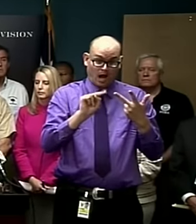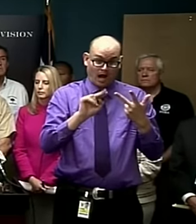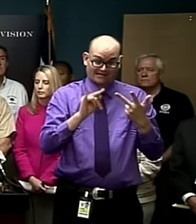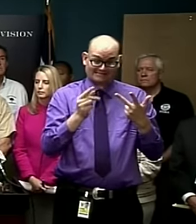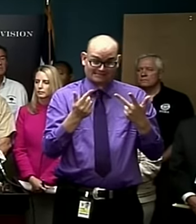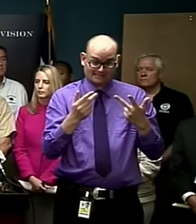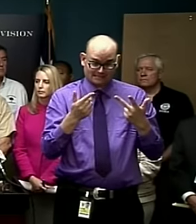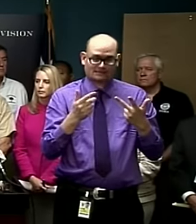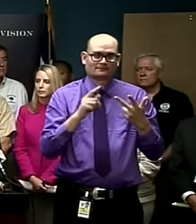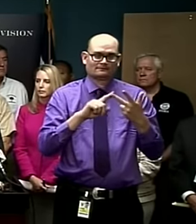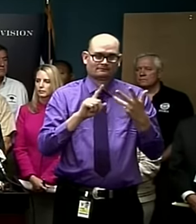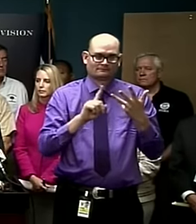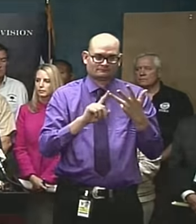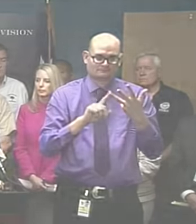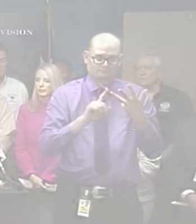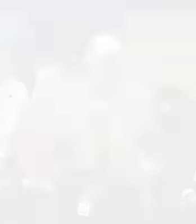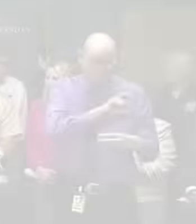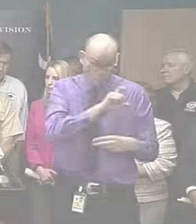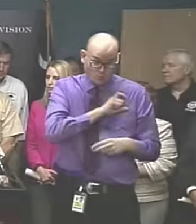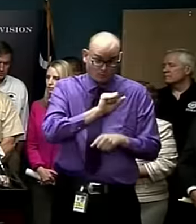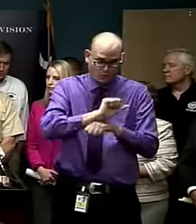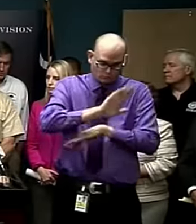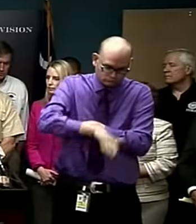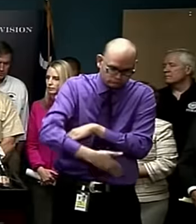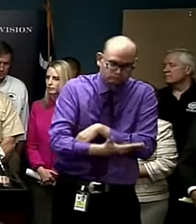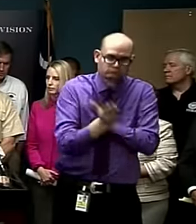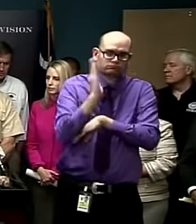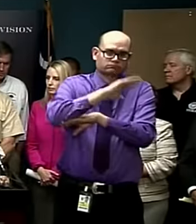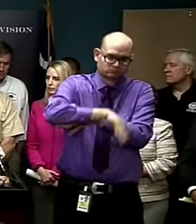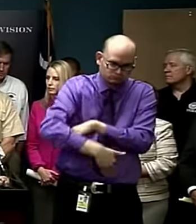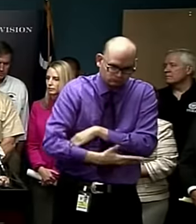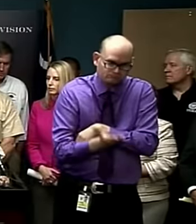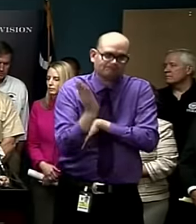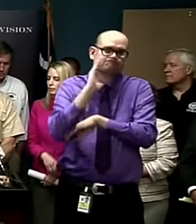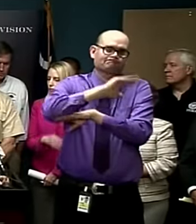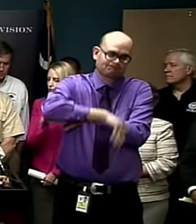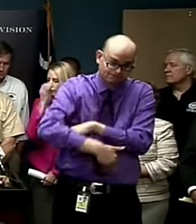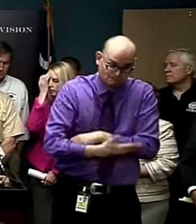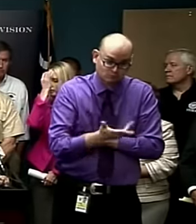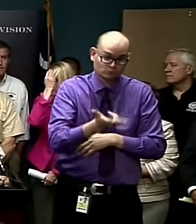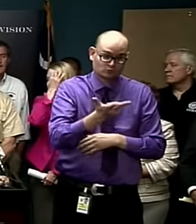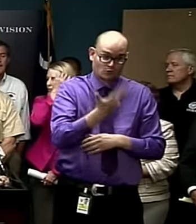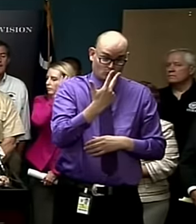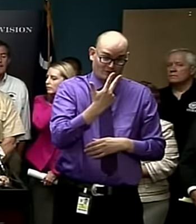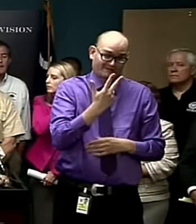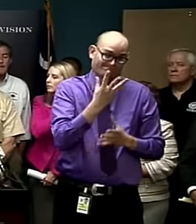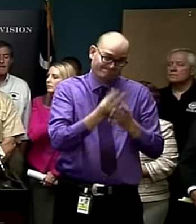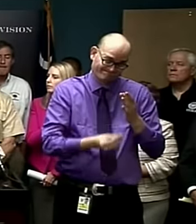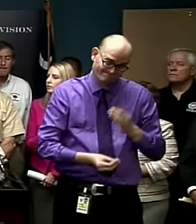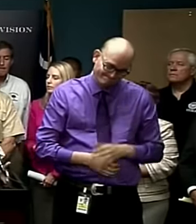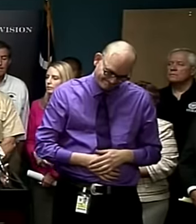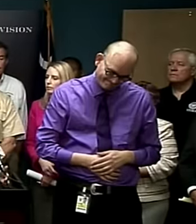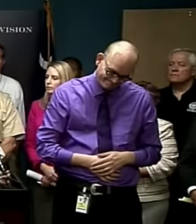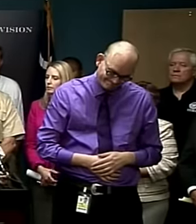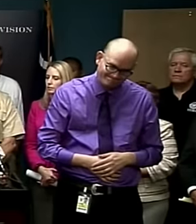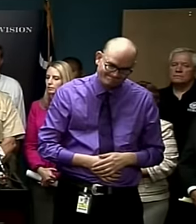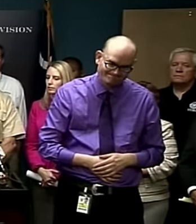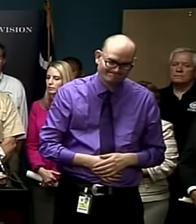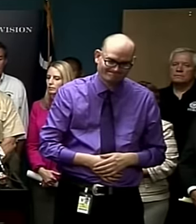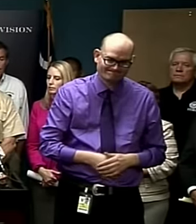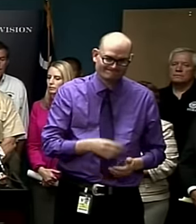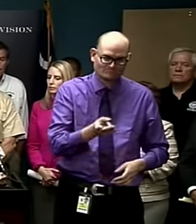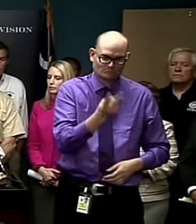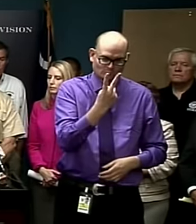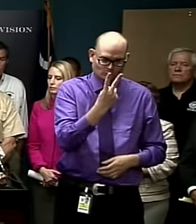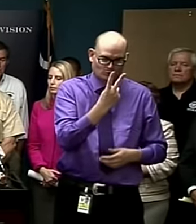and there is still no access to those islands. We have reported three fatalities accordingly, two in Florence and